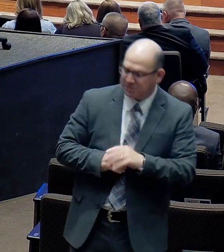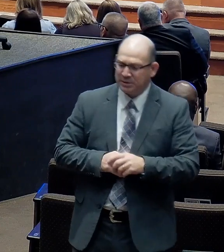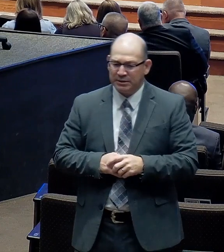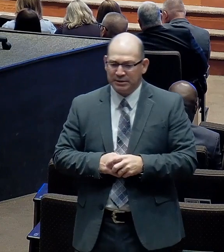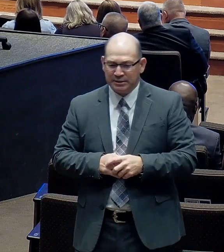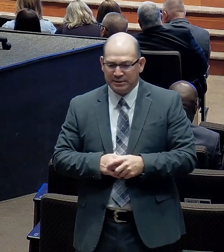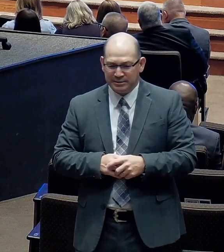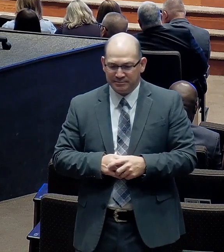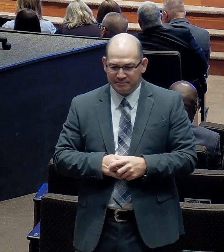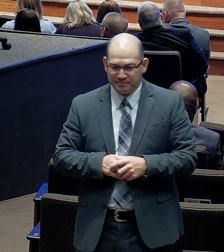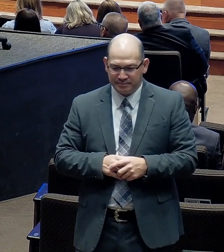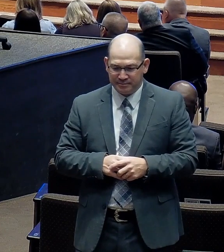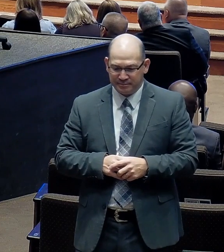Let's look at the future.